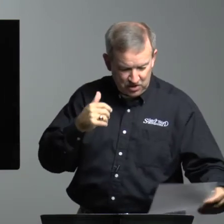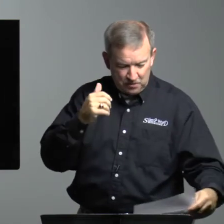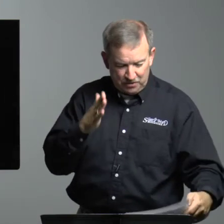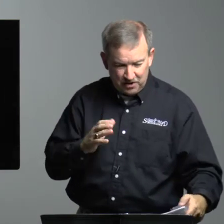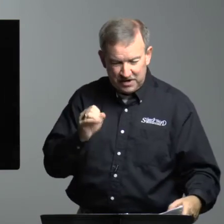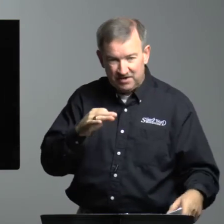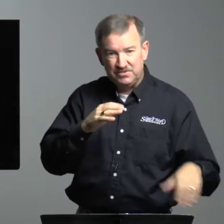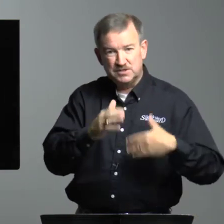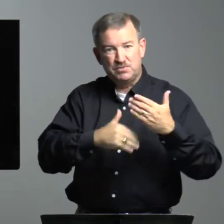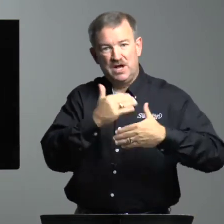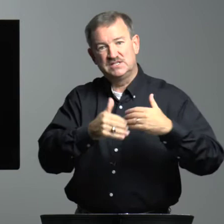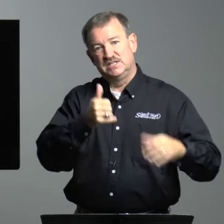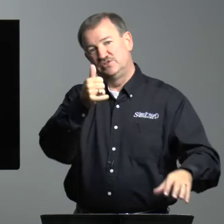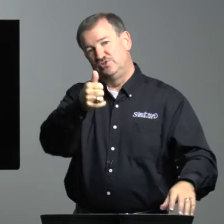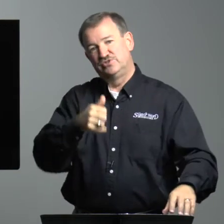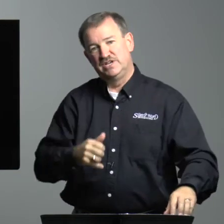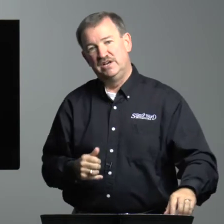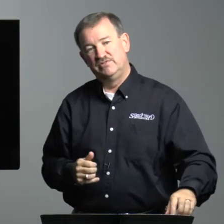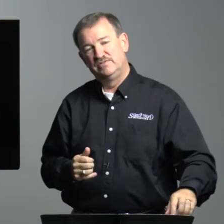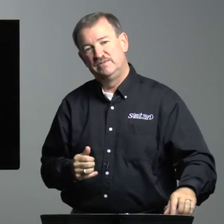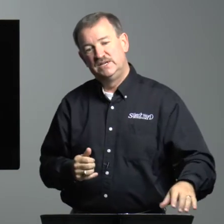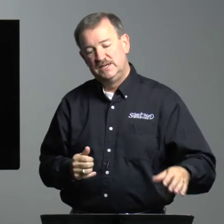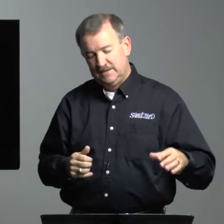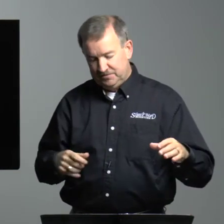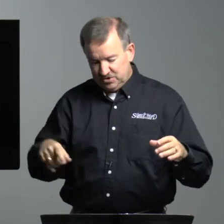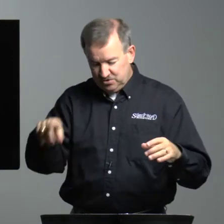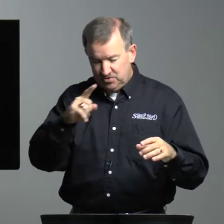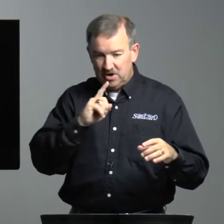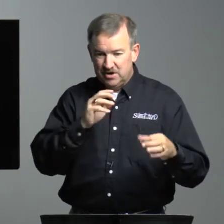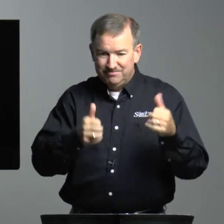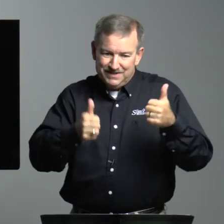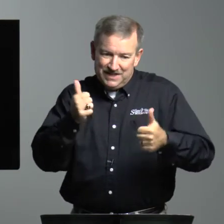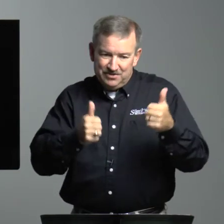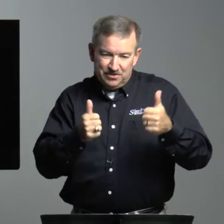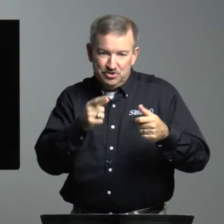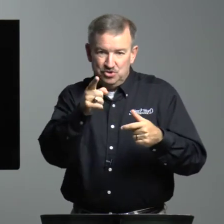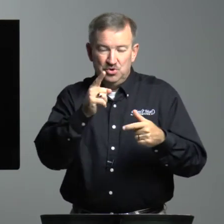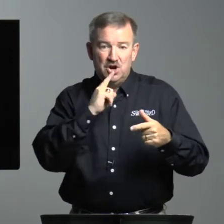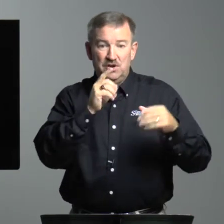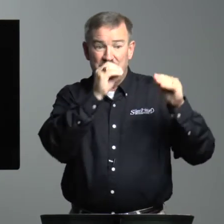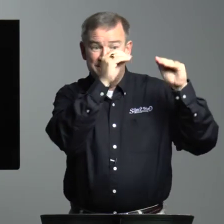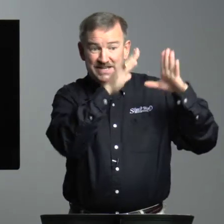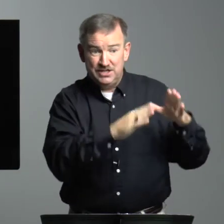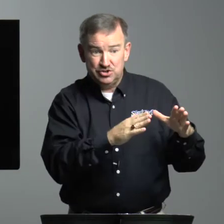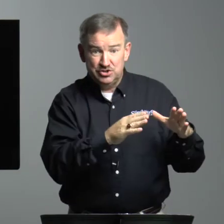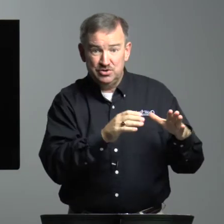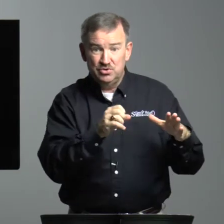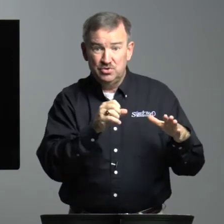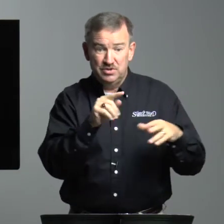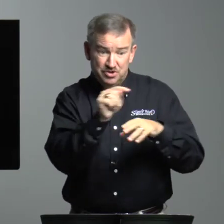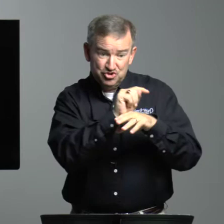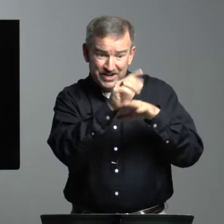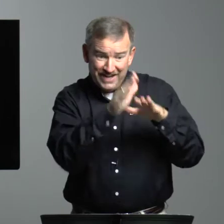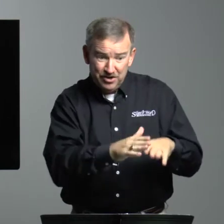are part of this process yourself. You are either you are the teacher, the trainer,